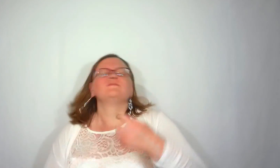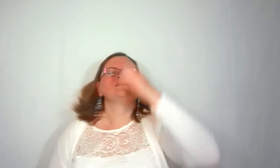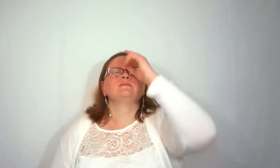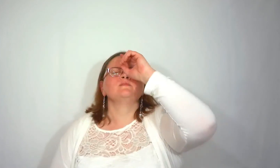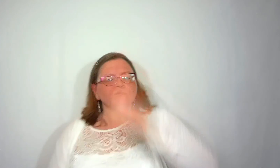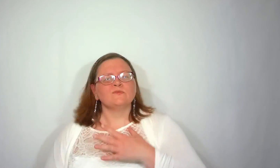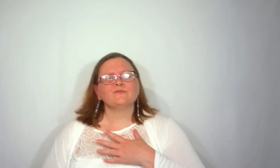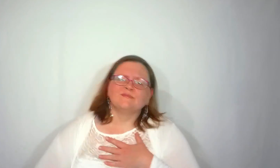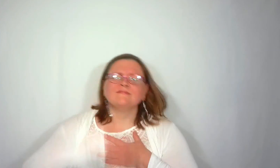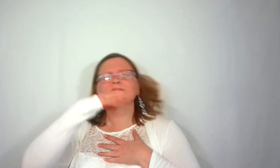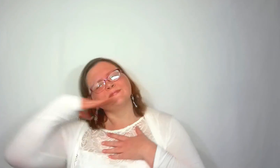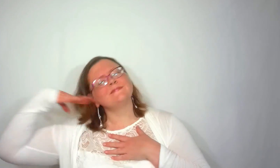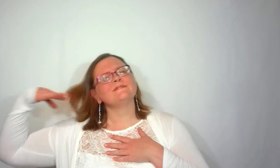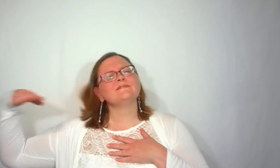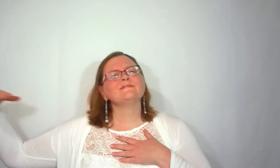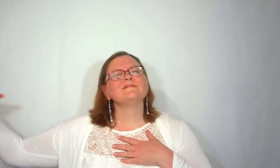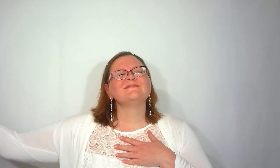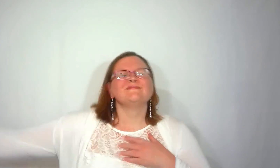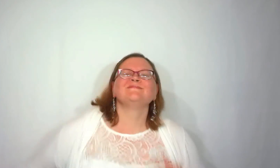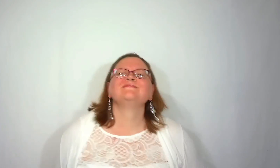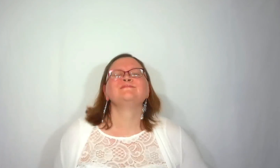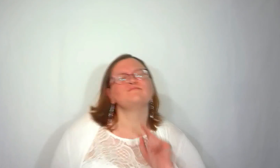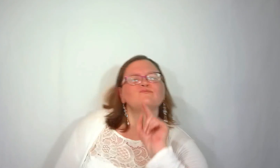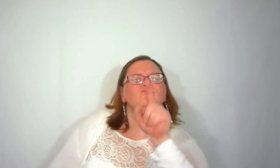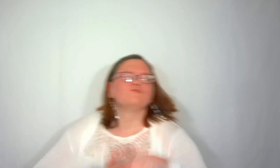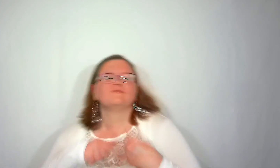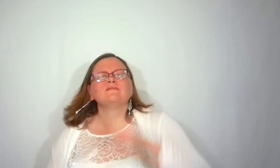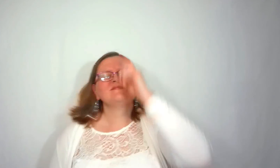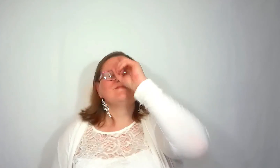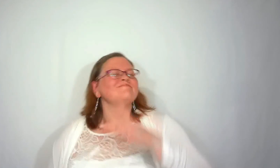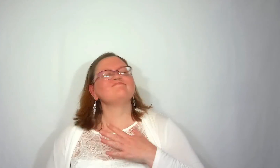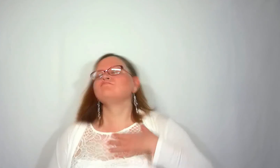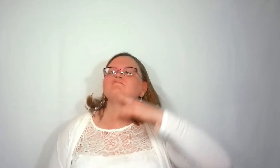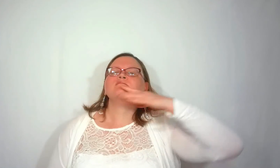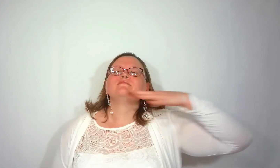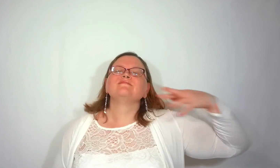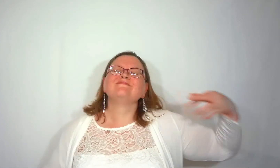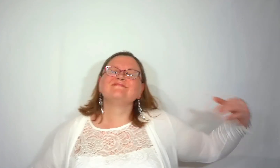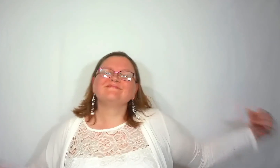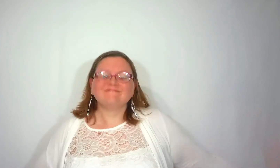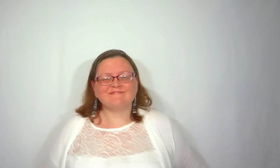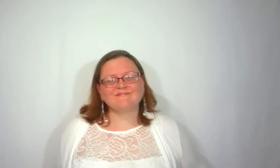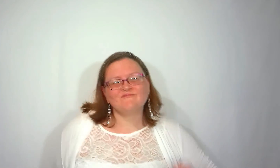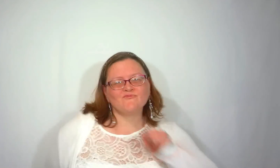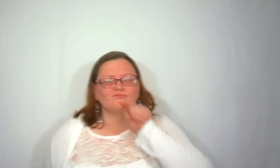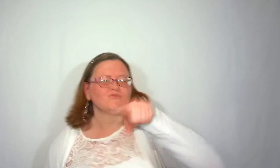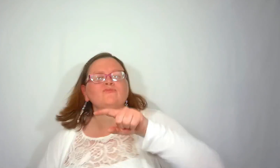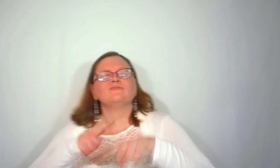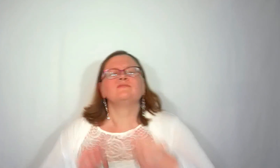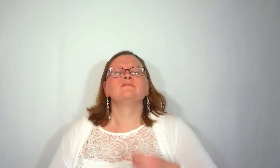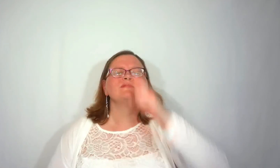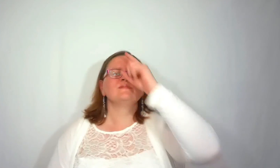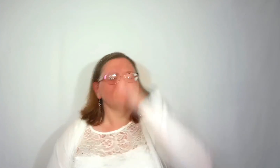-oh-oh-oh-oh-oh-oh-oh-oh-oh-oh-oh-oh-oh-oh-oh-oh-oh-oh-oh-oh-oh-oh-oh-oh-oh-oh-oh-oh-oh-oh-oh-oh-oh-oh-oh-oh